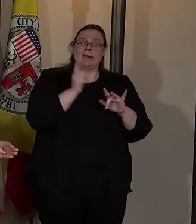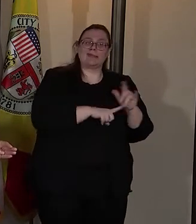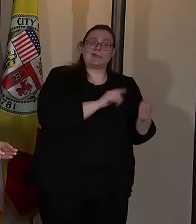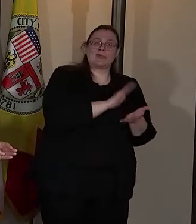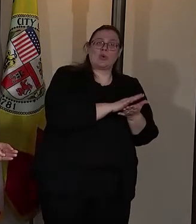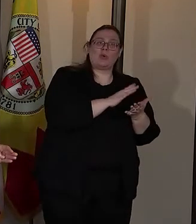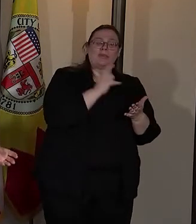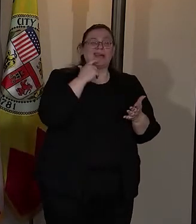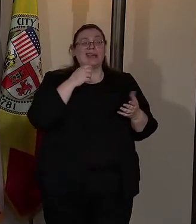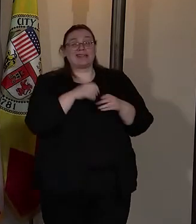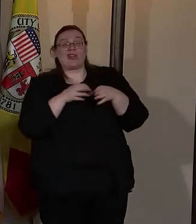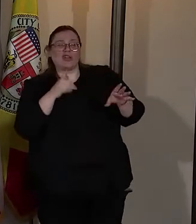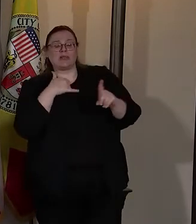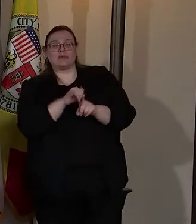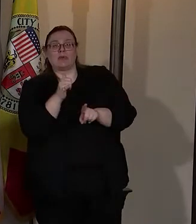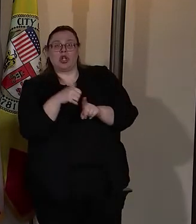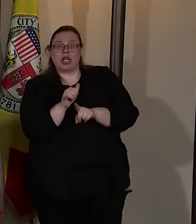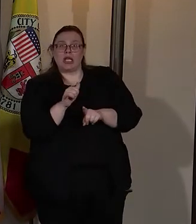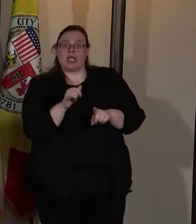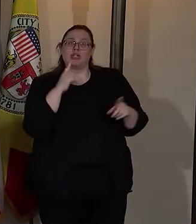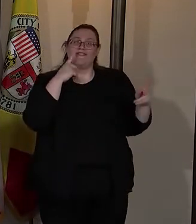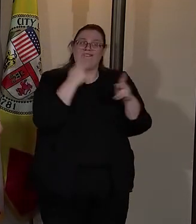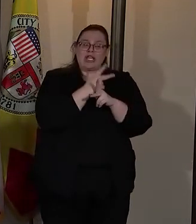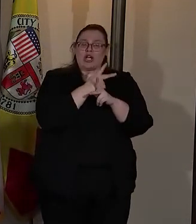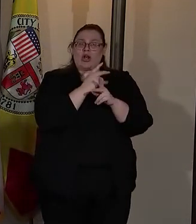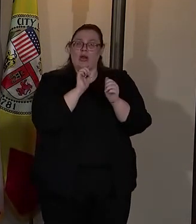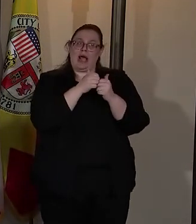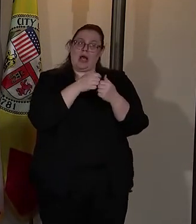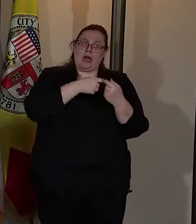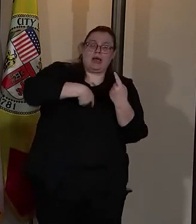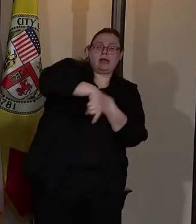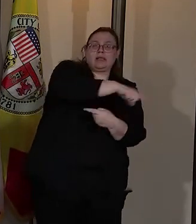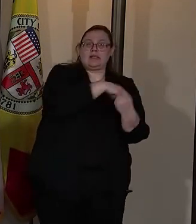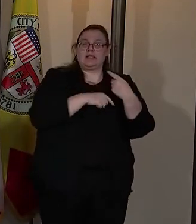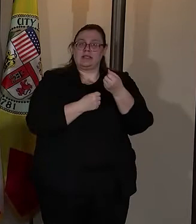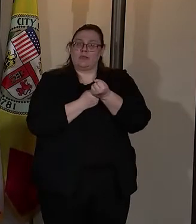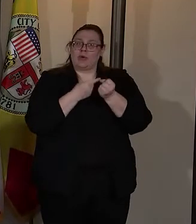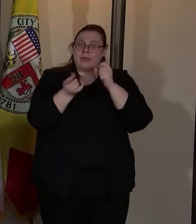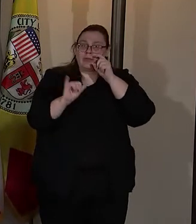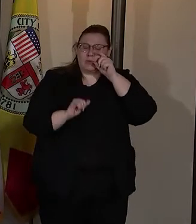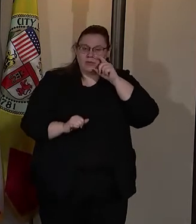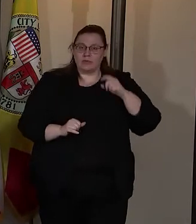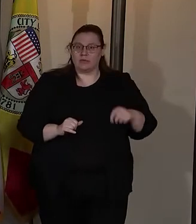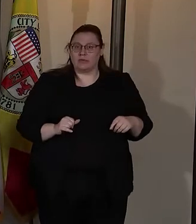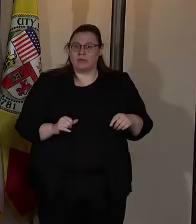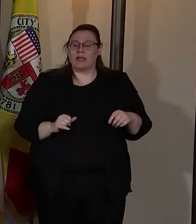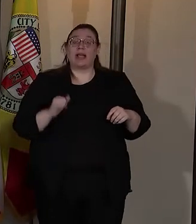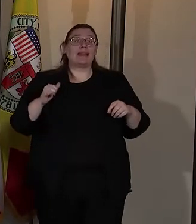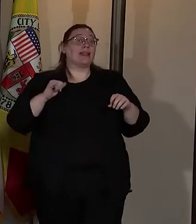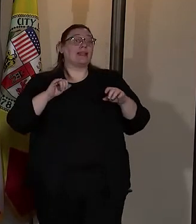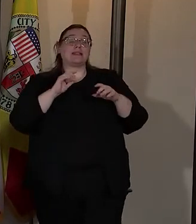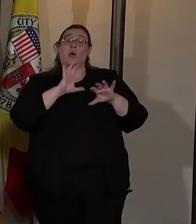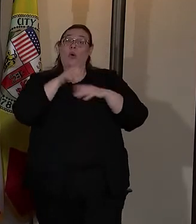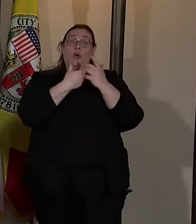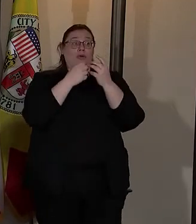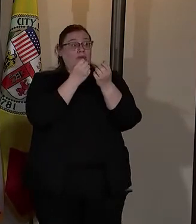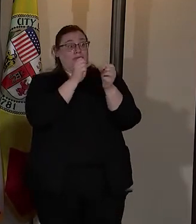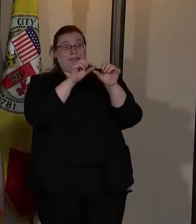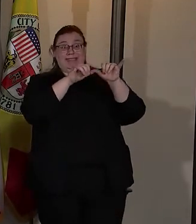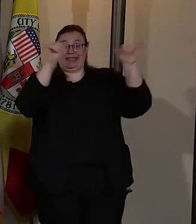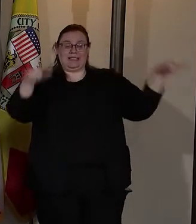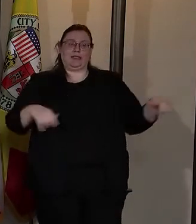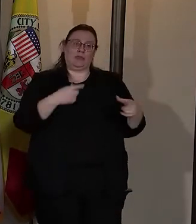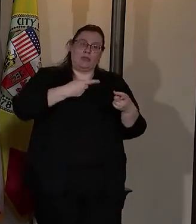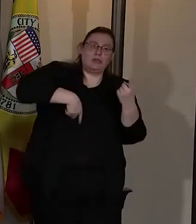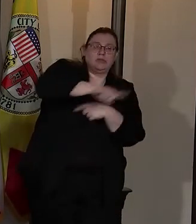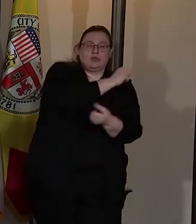he got bullied in the hallway. Well, you figure out how to do a wraparound around him, too. This is a wraparound safety strategy. It comes